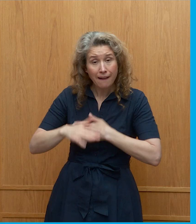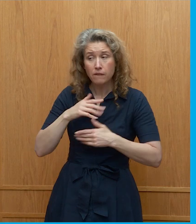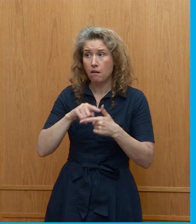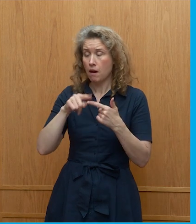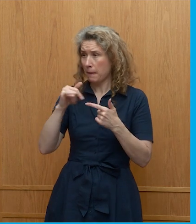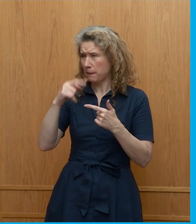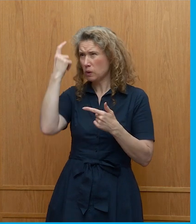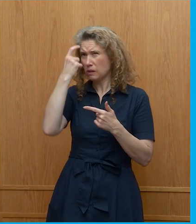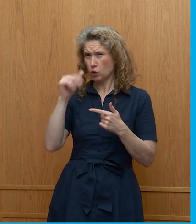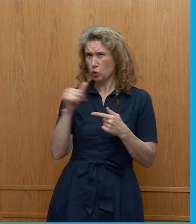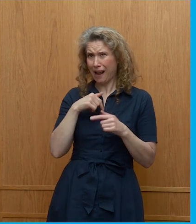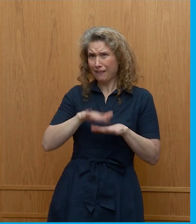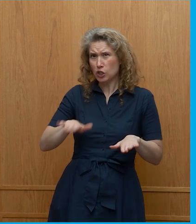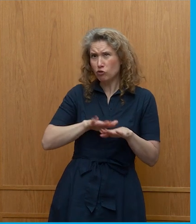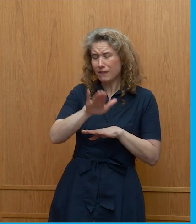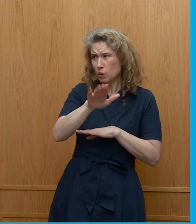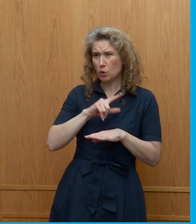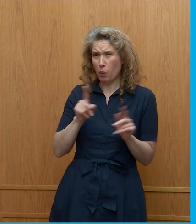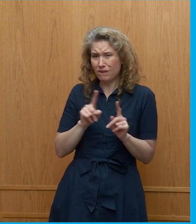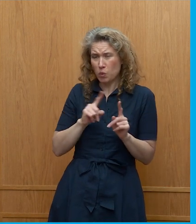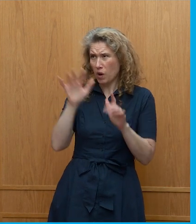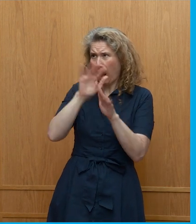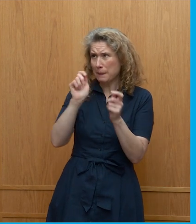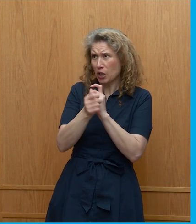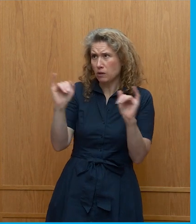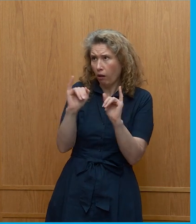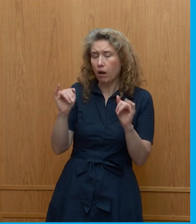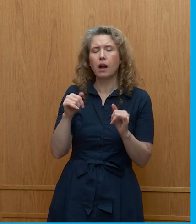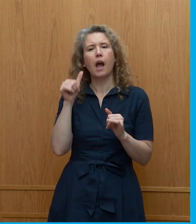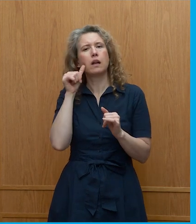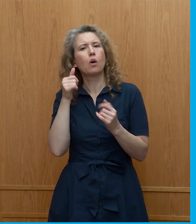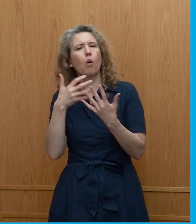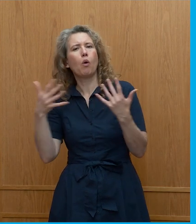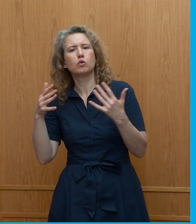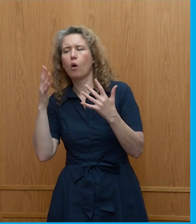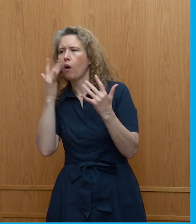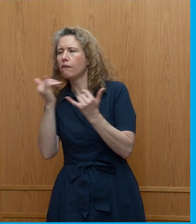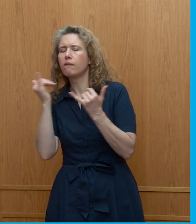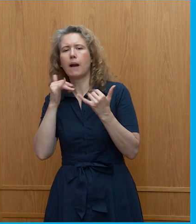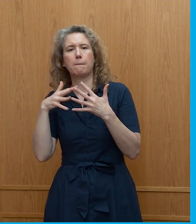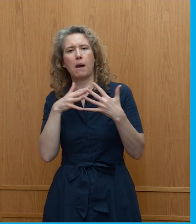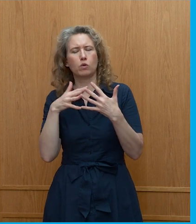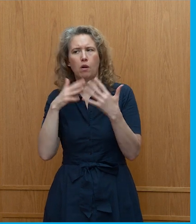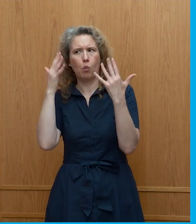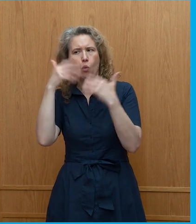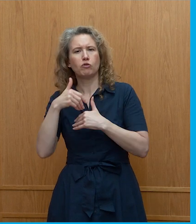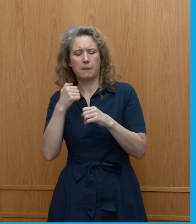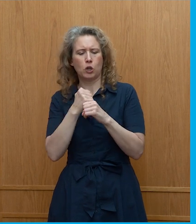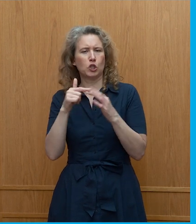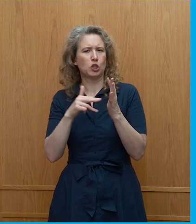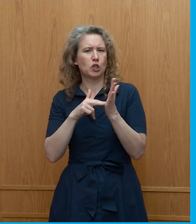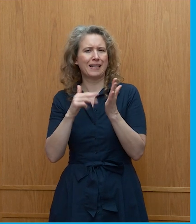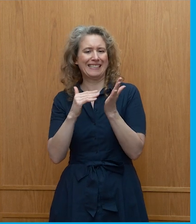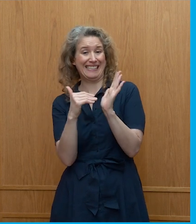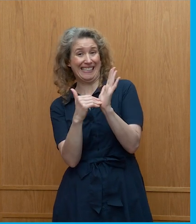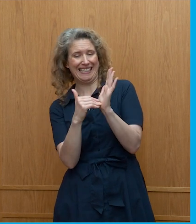kids for example um I know from public opinion data there's been a lot in the United States a lot of concern among Gen Z about you know